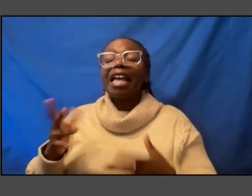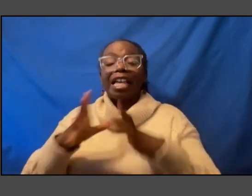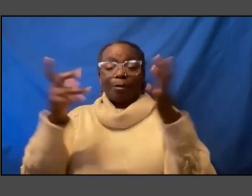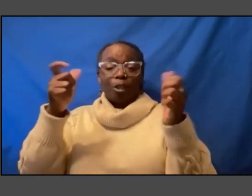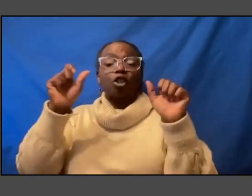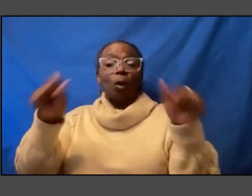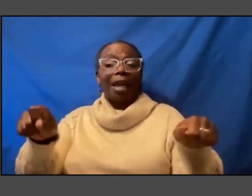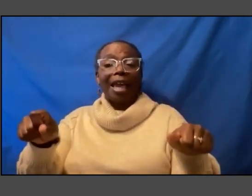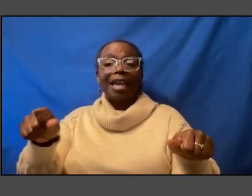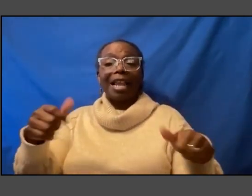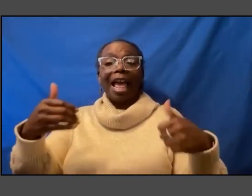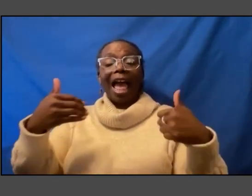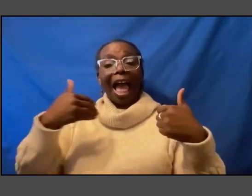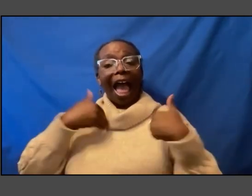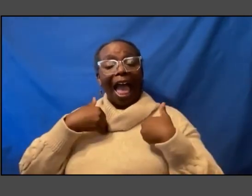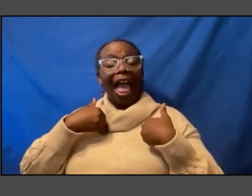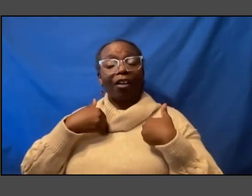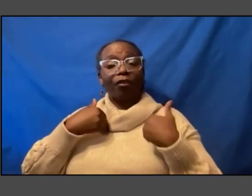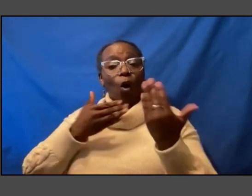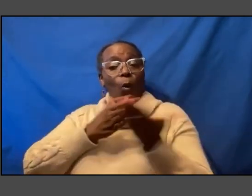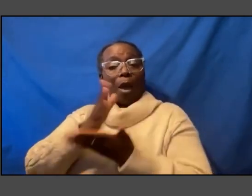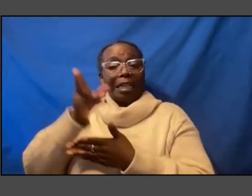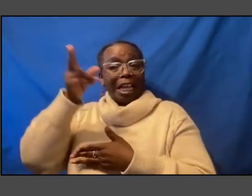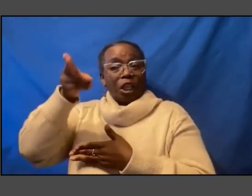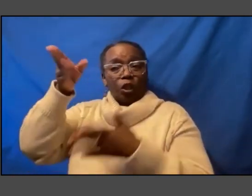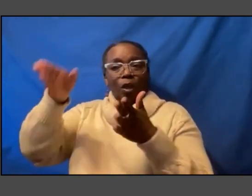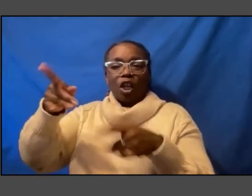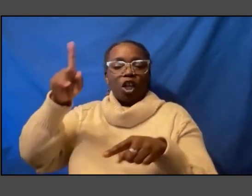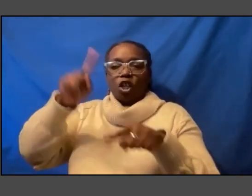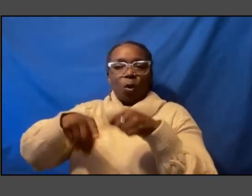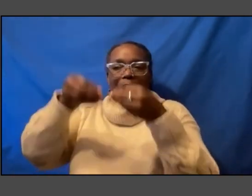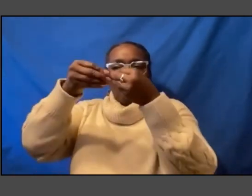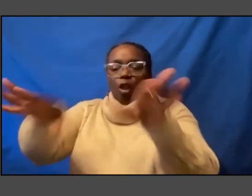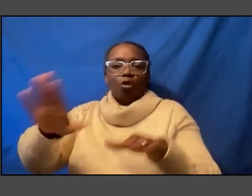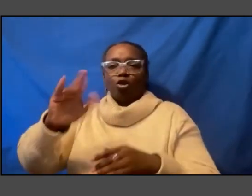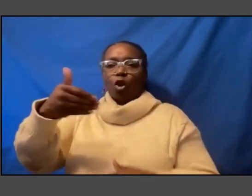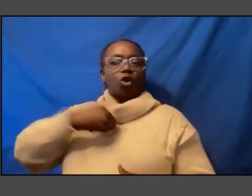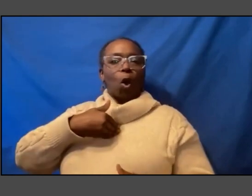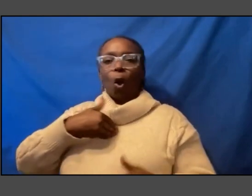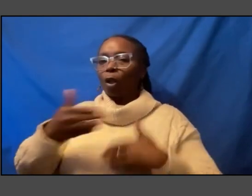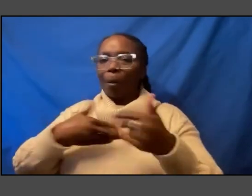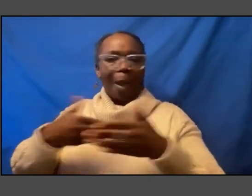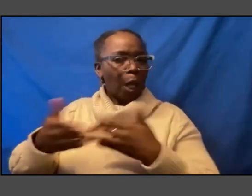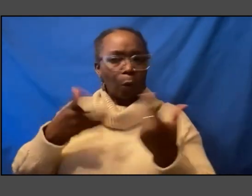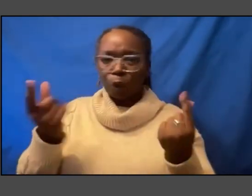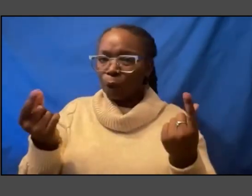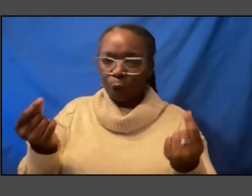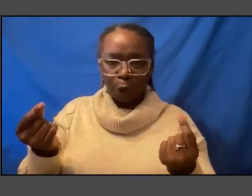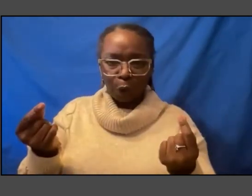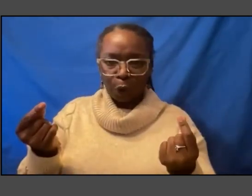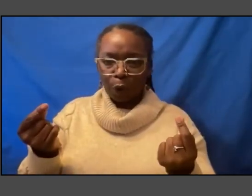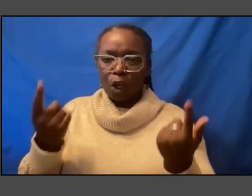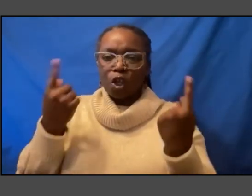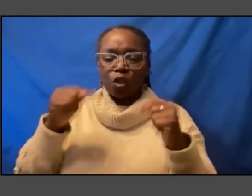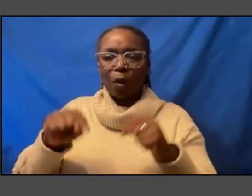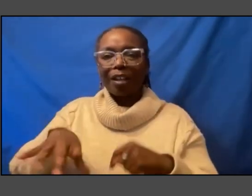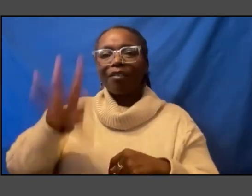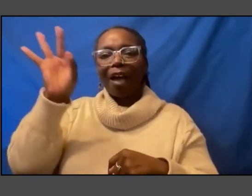historian because you you can't lose your soul no matter what you're doing so it's always trying to find those moments where you commit uh